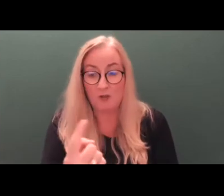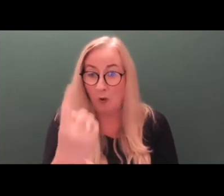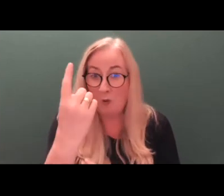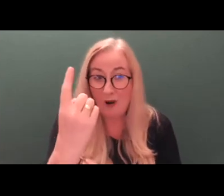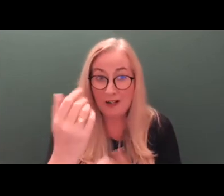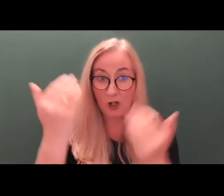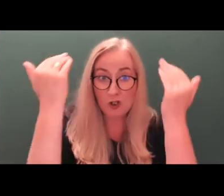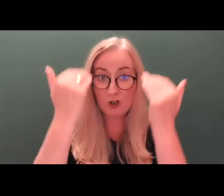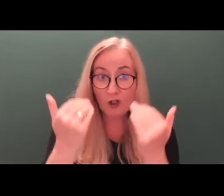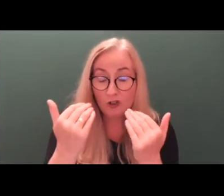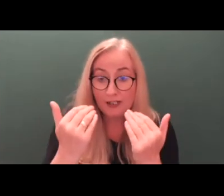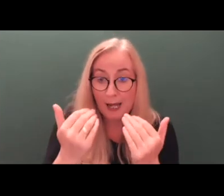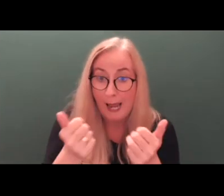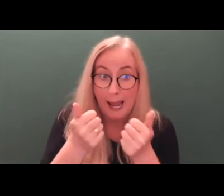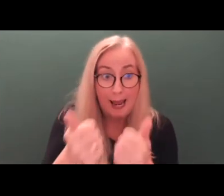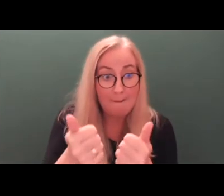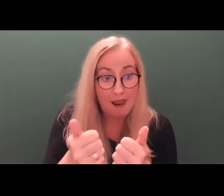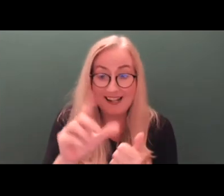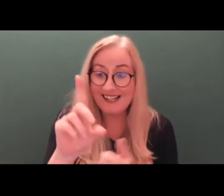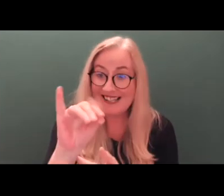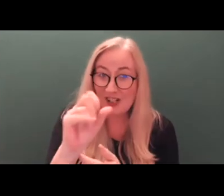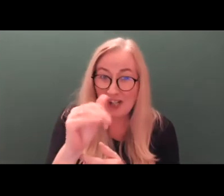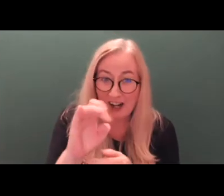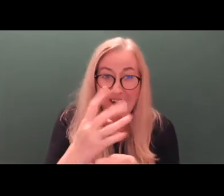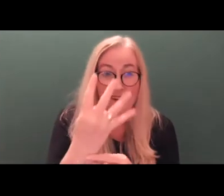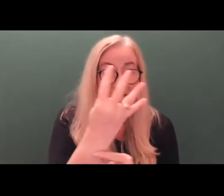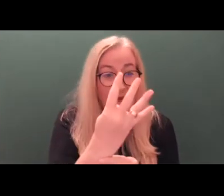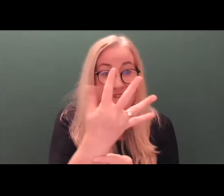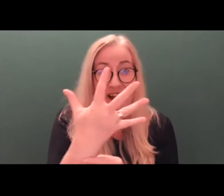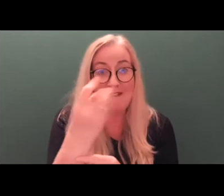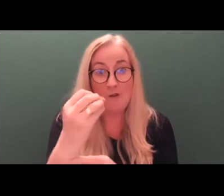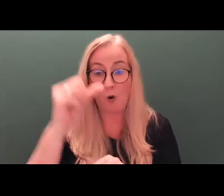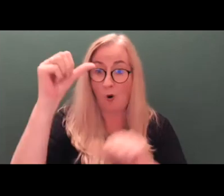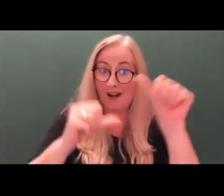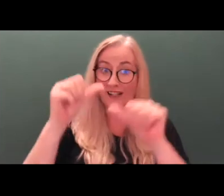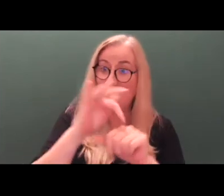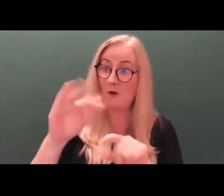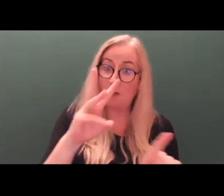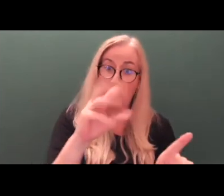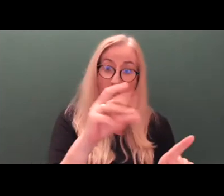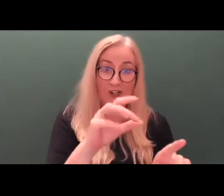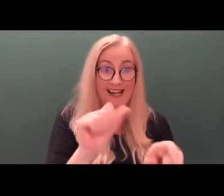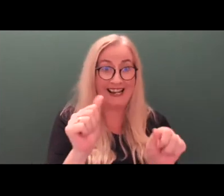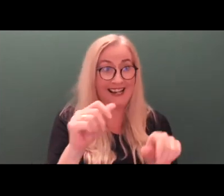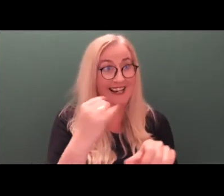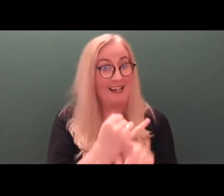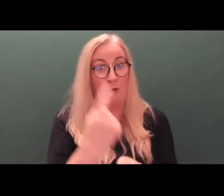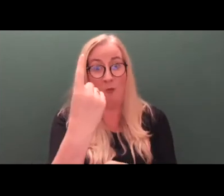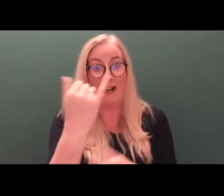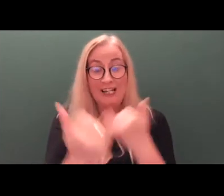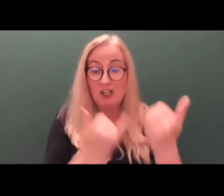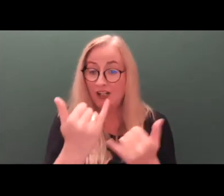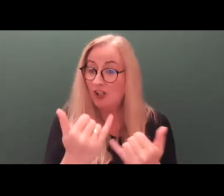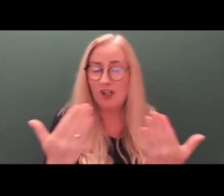should be able to discharge 450 adults from wardship in a given year. So it